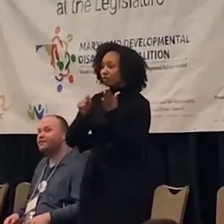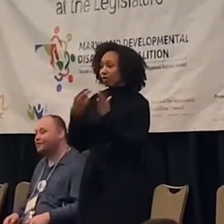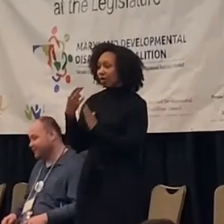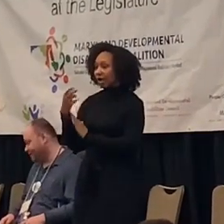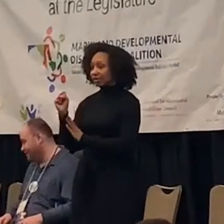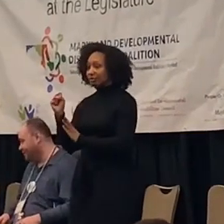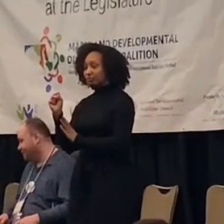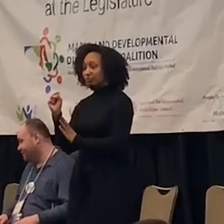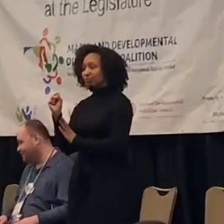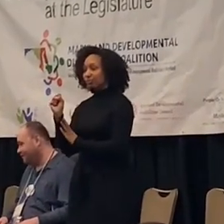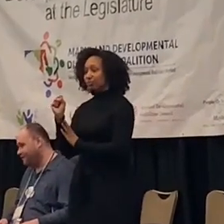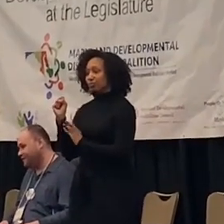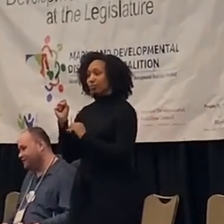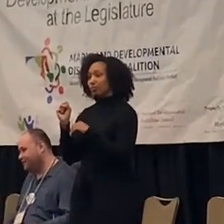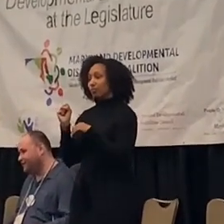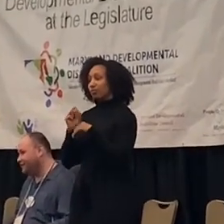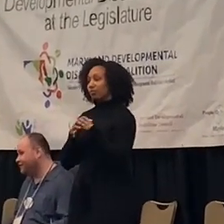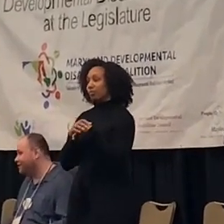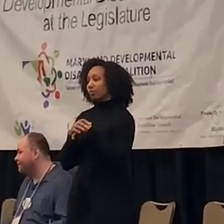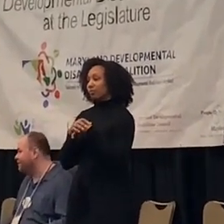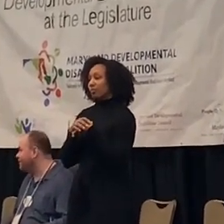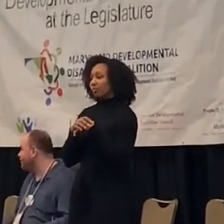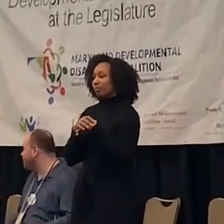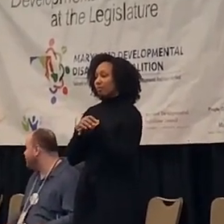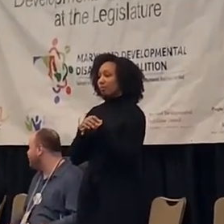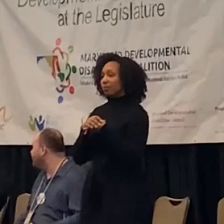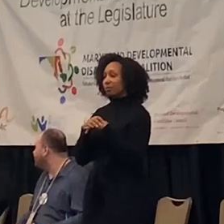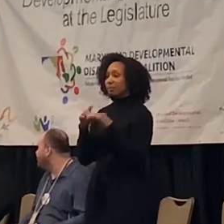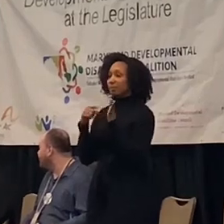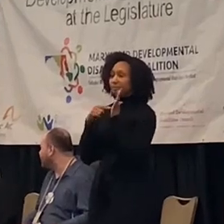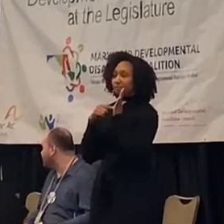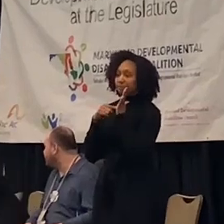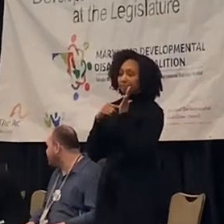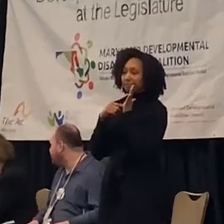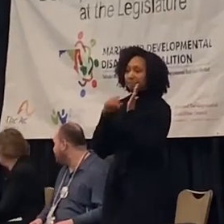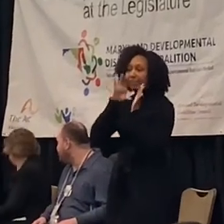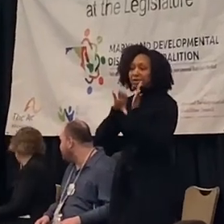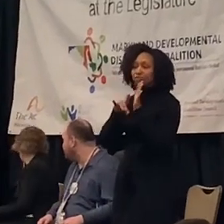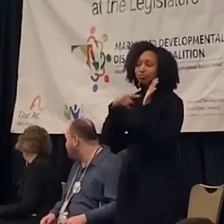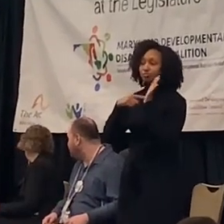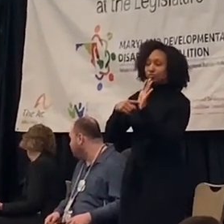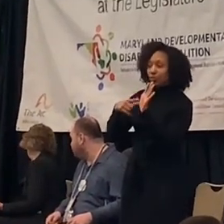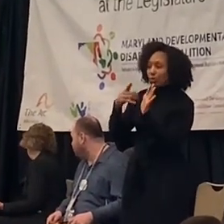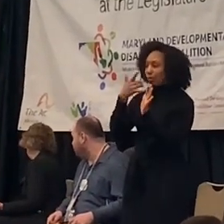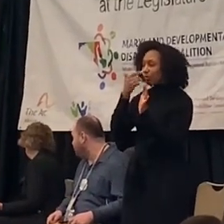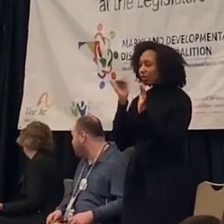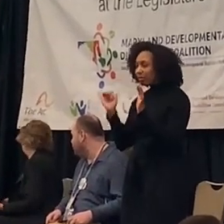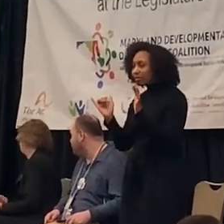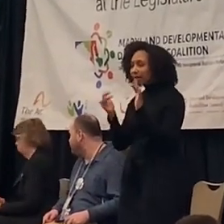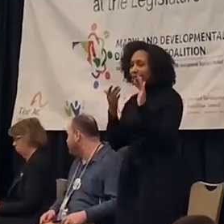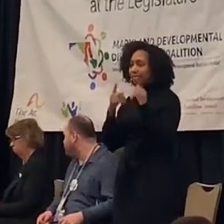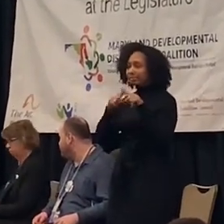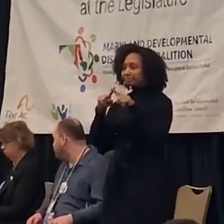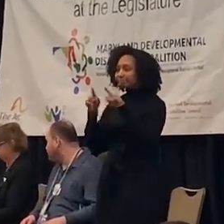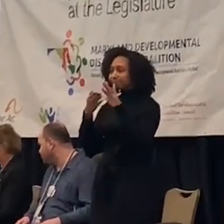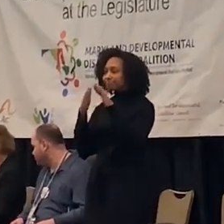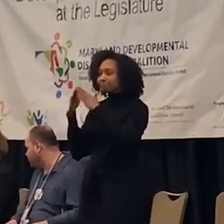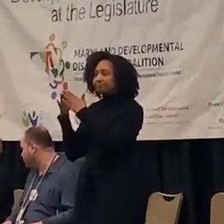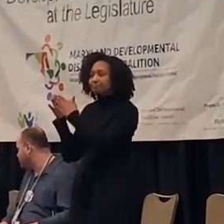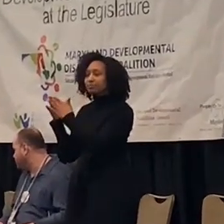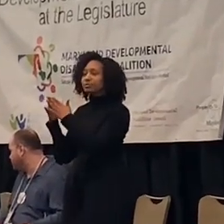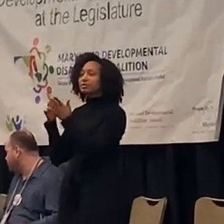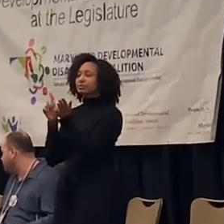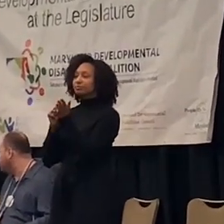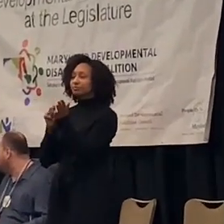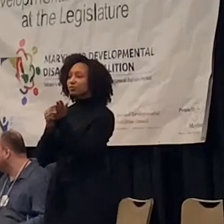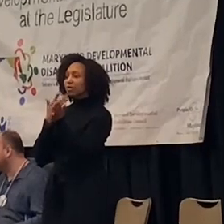make drawings depicting inclusion in their community and then we publish the coloring book and make it available